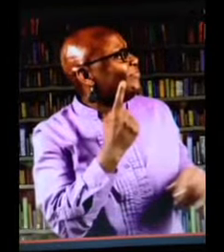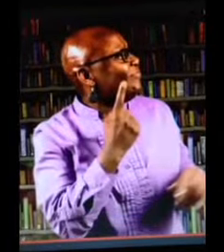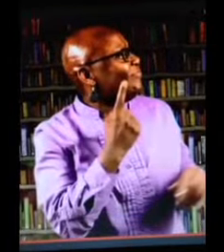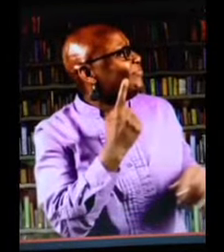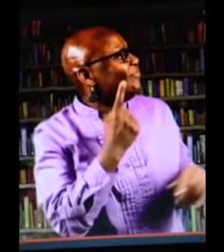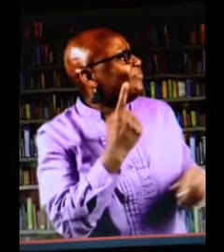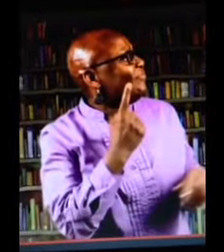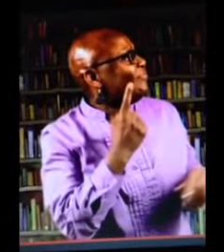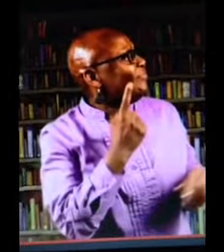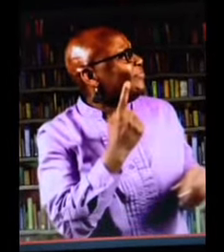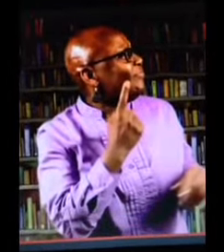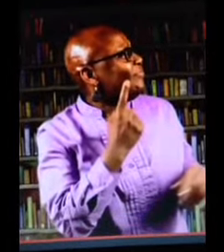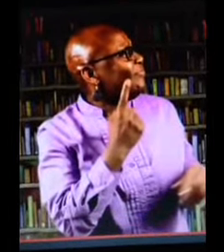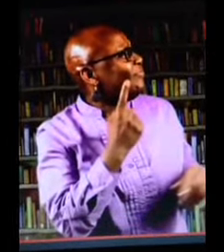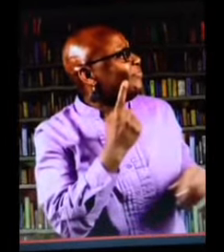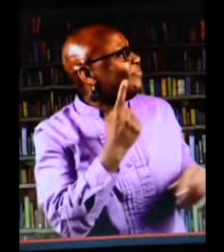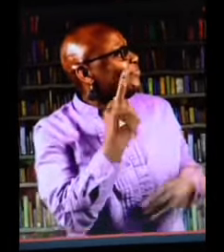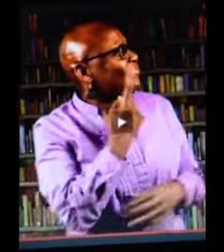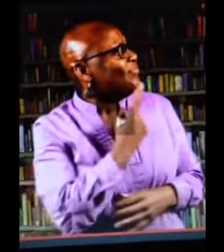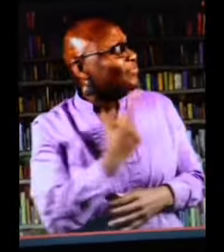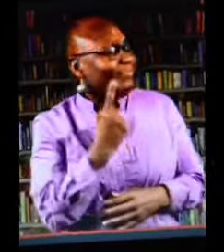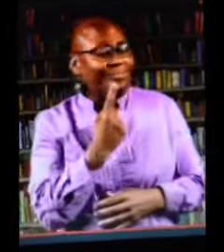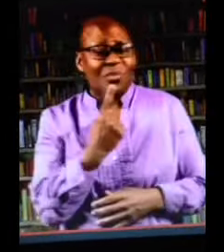When he walked away...